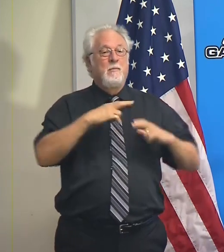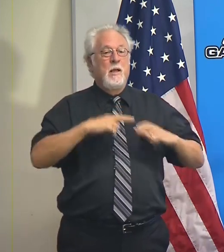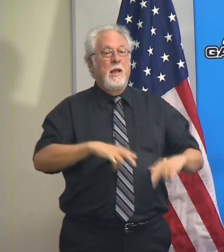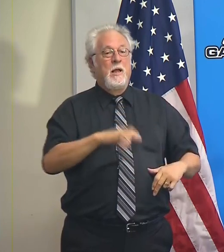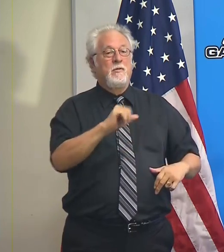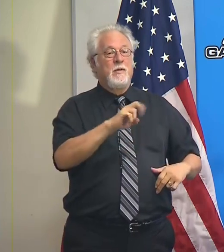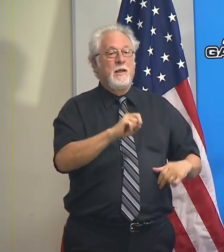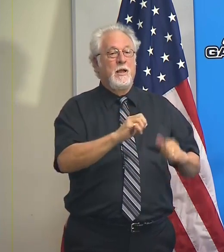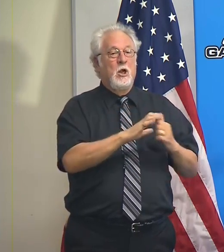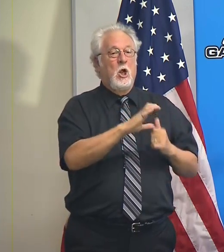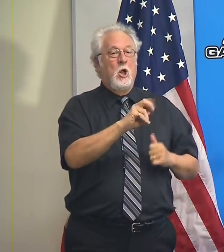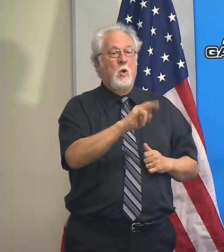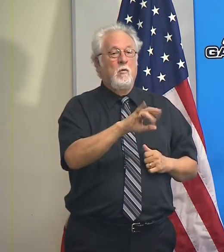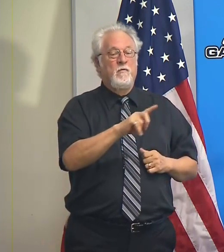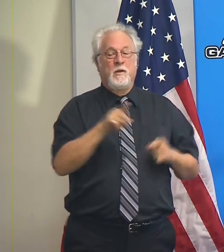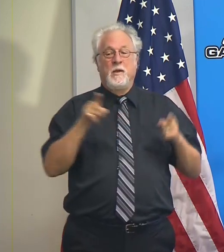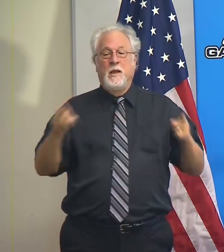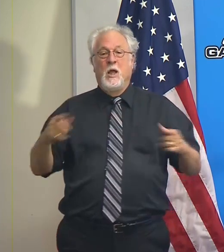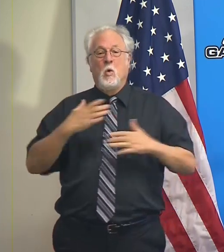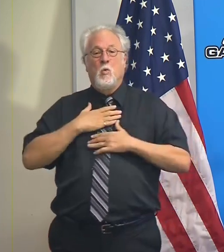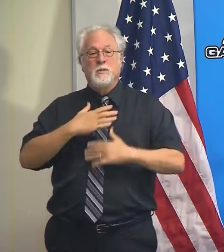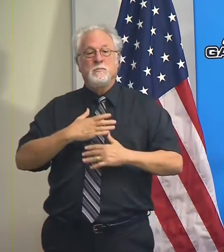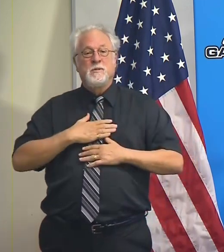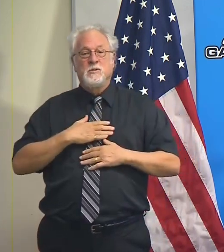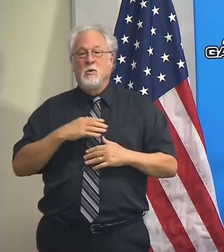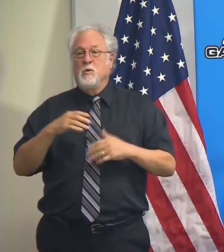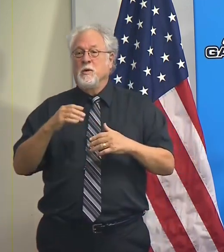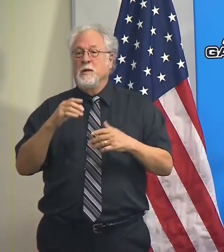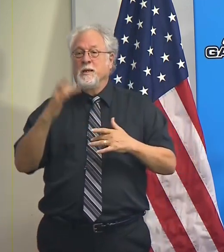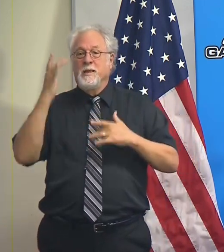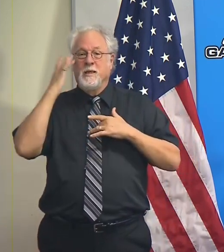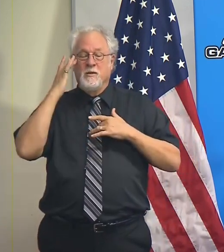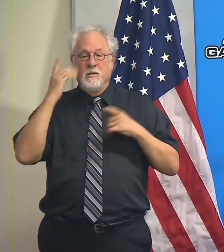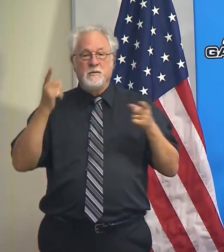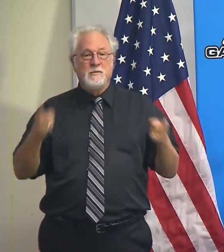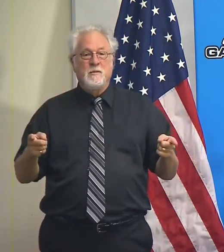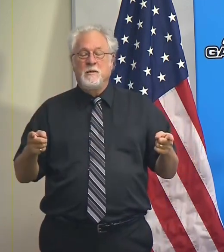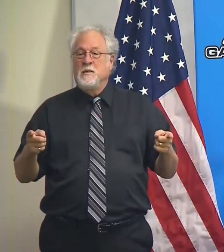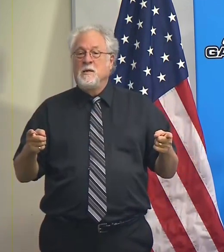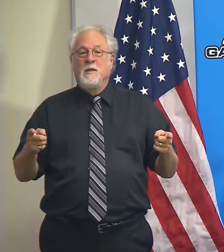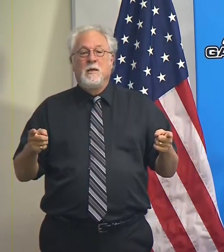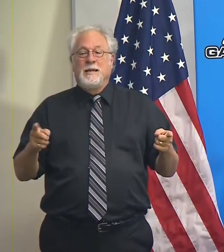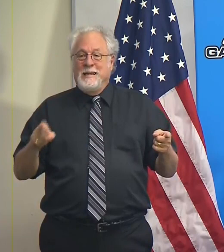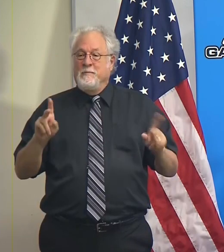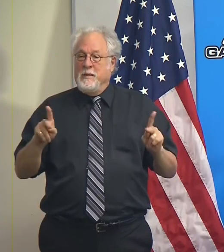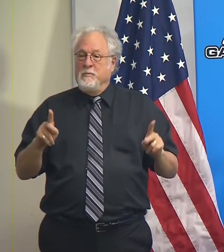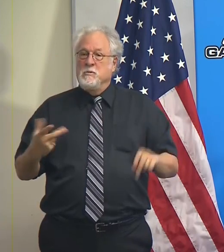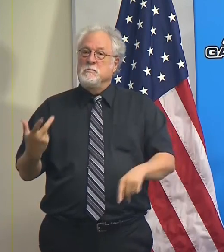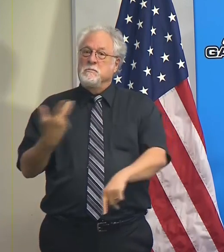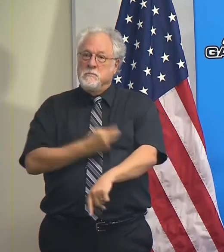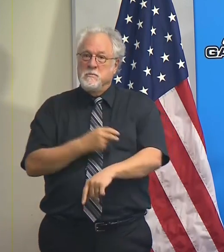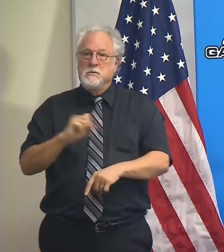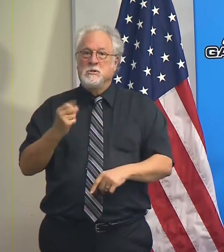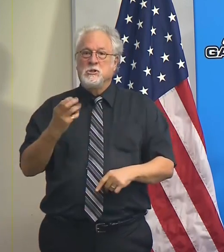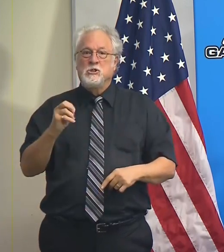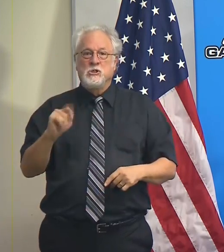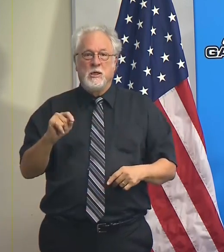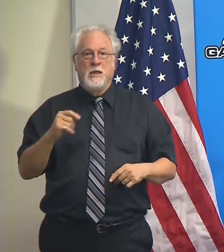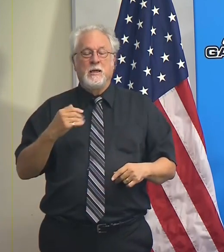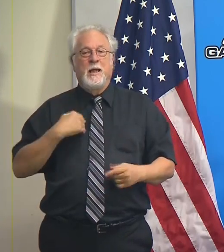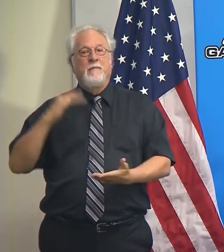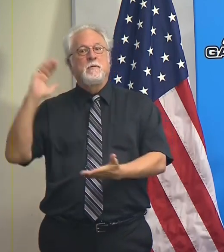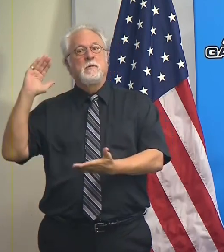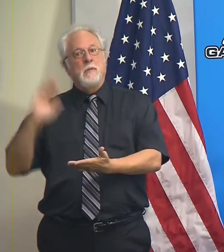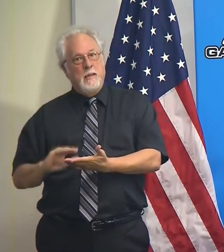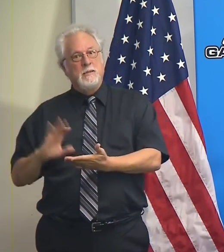people with COVID. It's a respiratory based ailment. And and so we really need people to get the flu shot. So we have as few